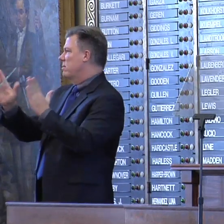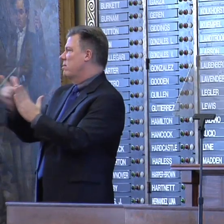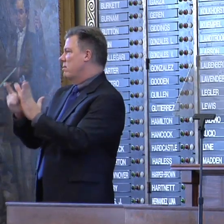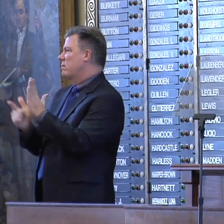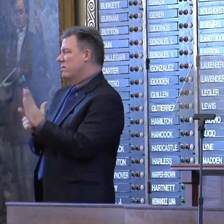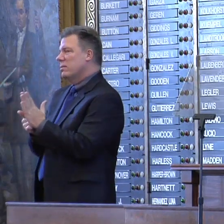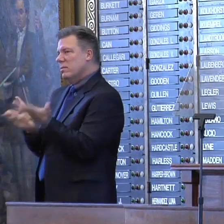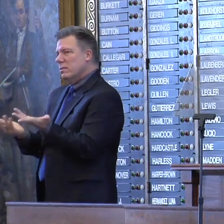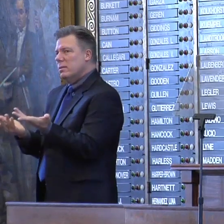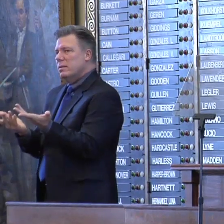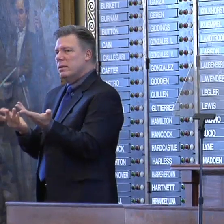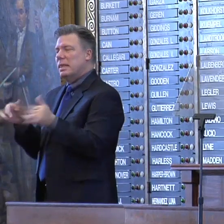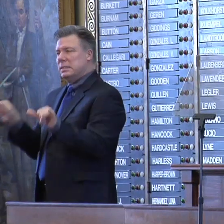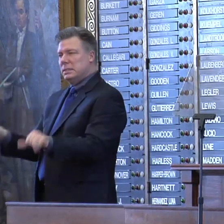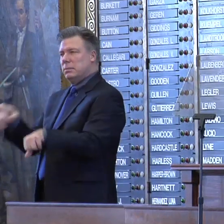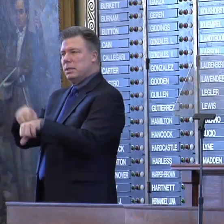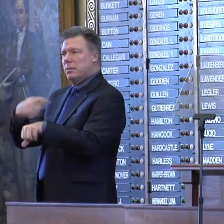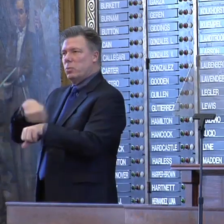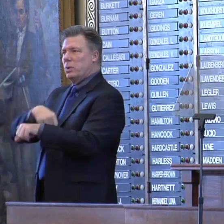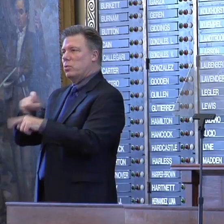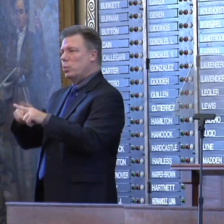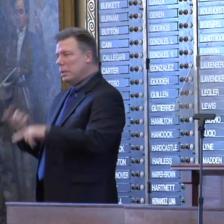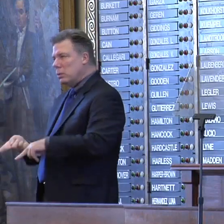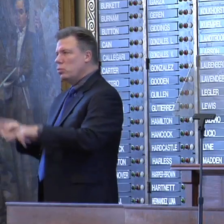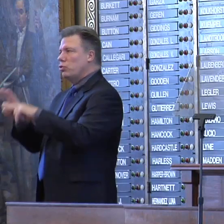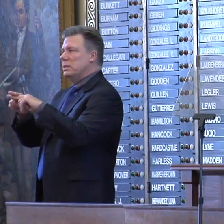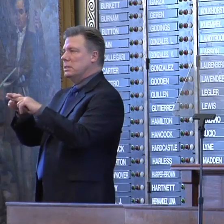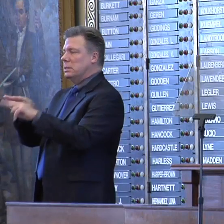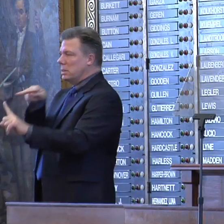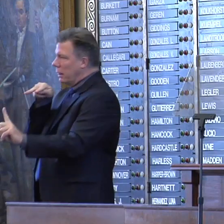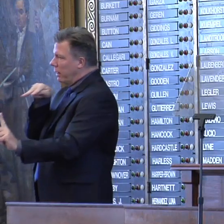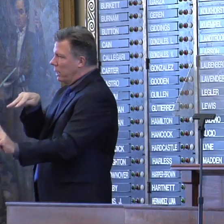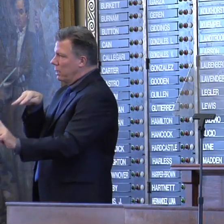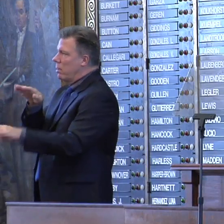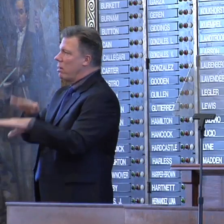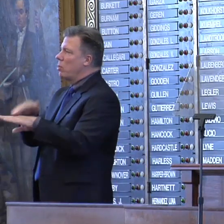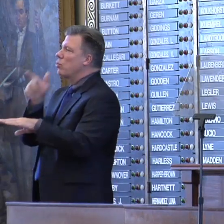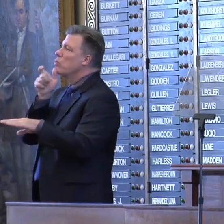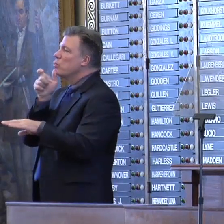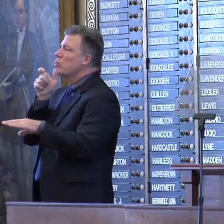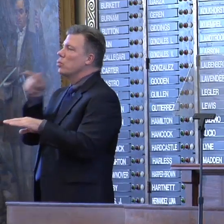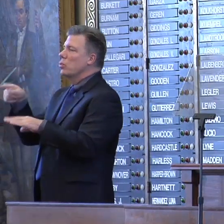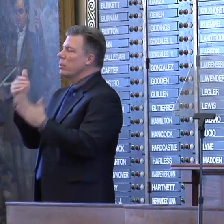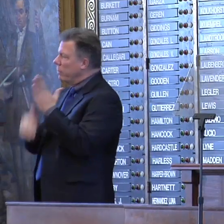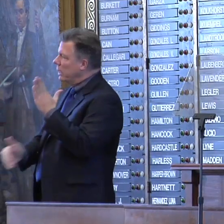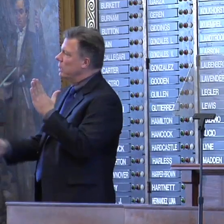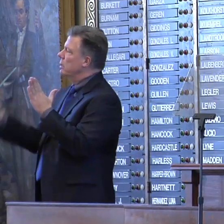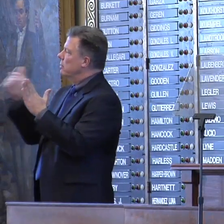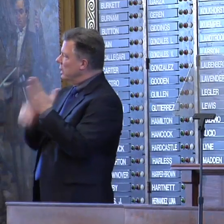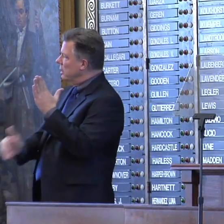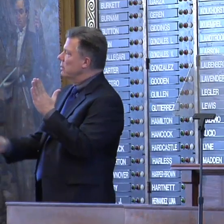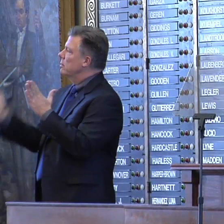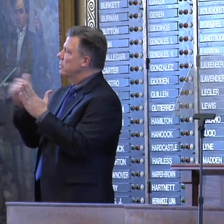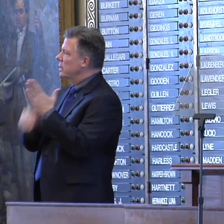And at the same time, we need to increase the heat on the parasites who repeatedly exploit